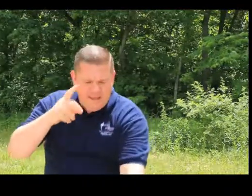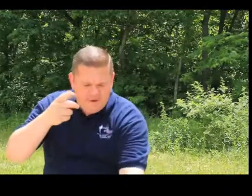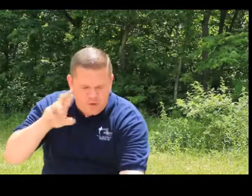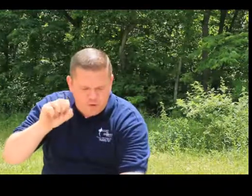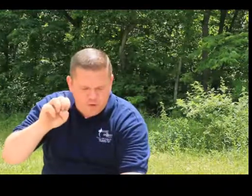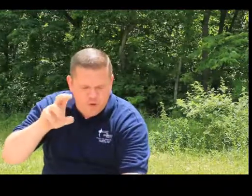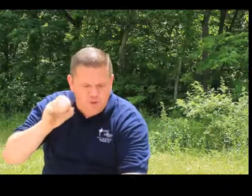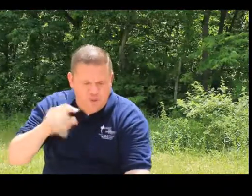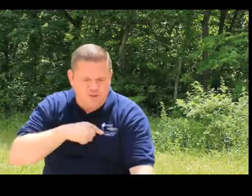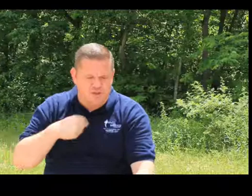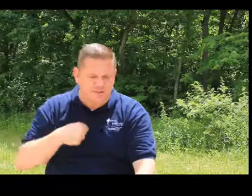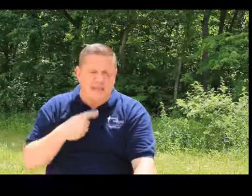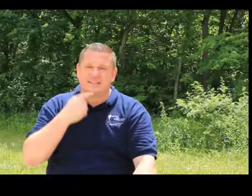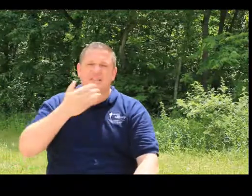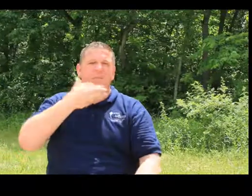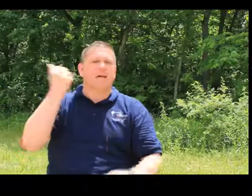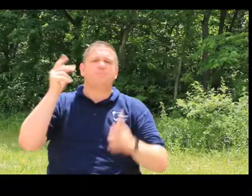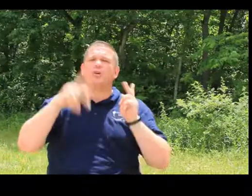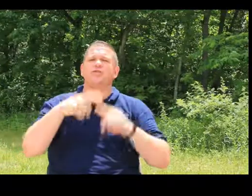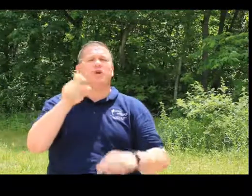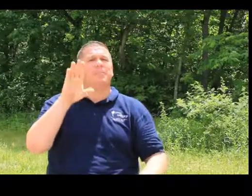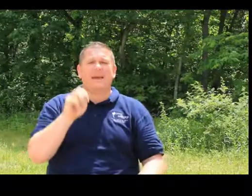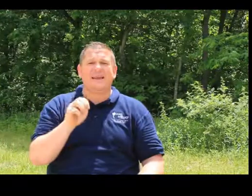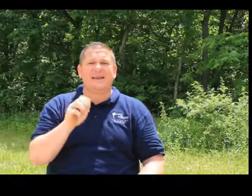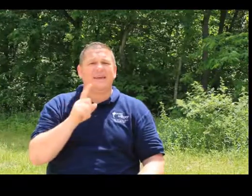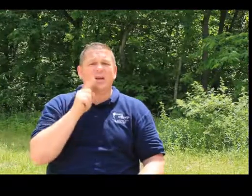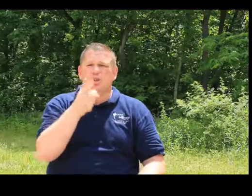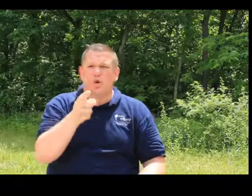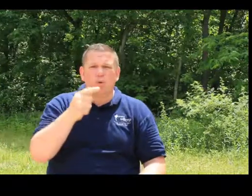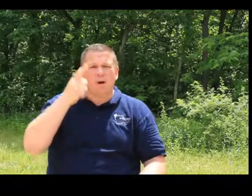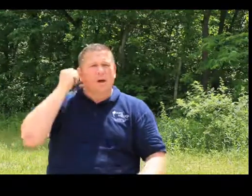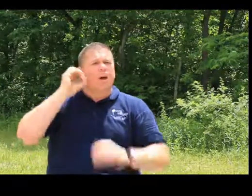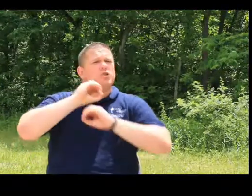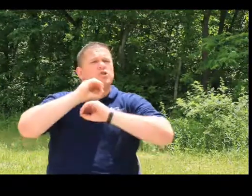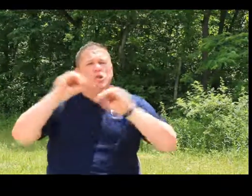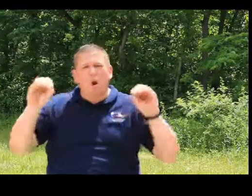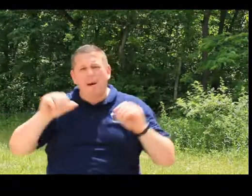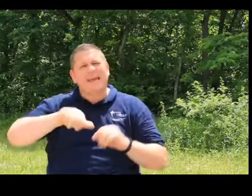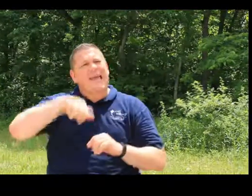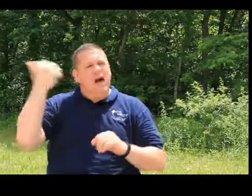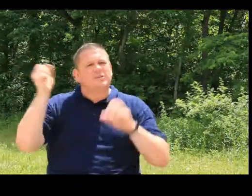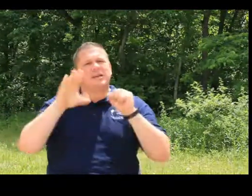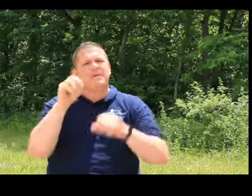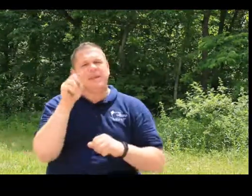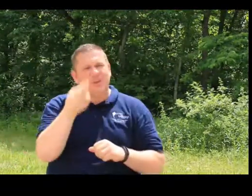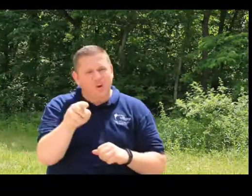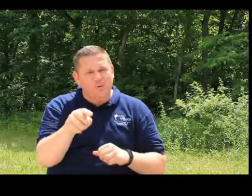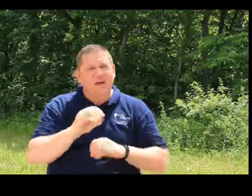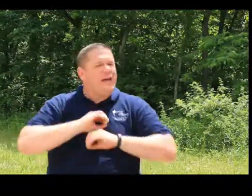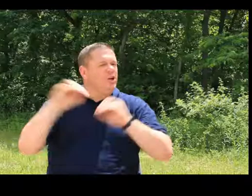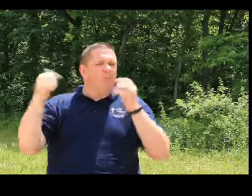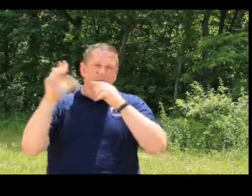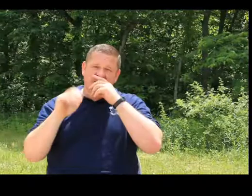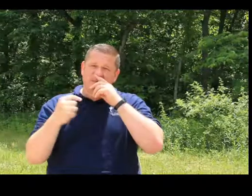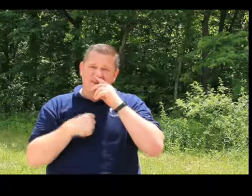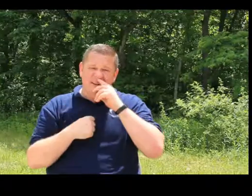Even Dr. Seuss teaches us that. He says, the best person you can be is you because nobody else can be you and nobody else can be me.